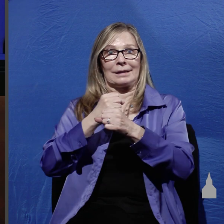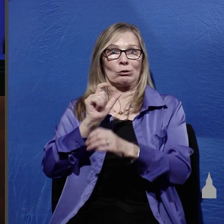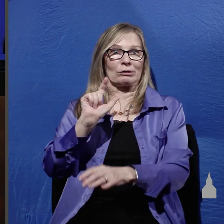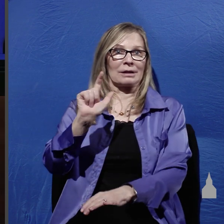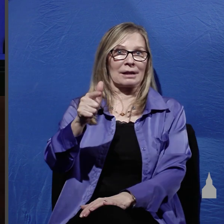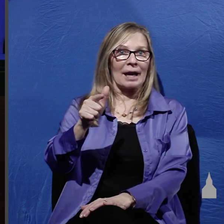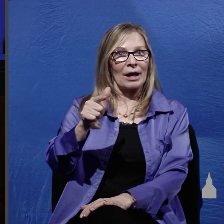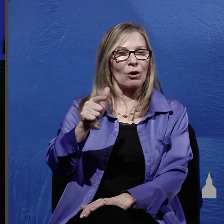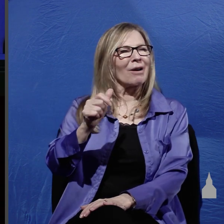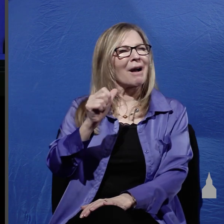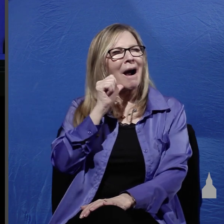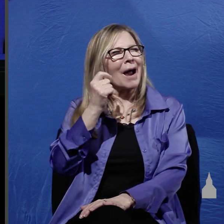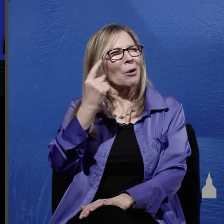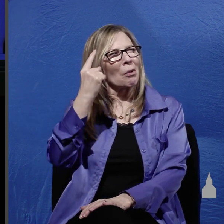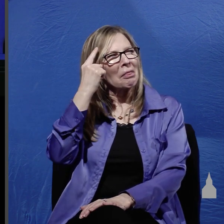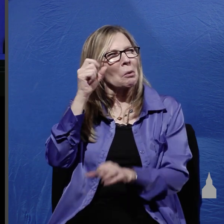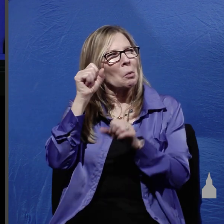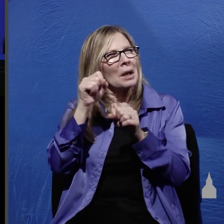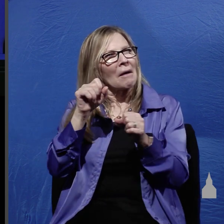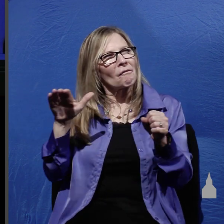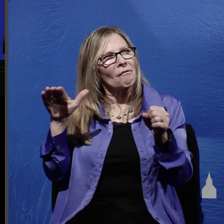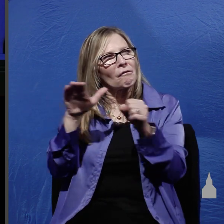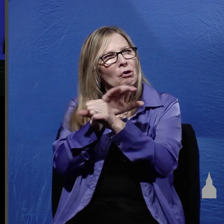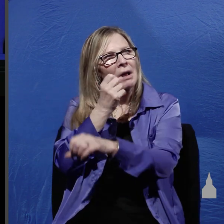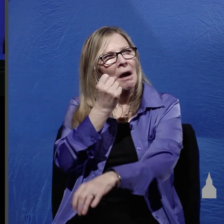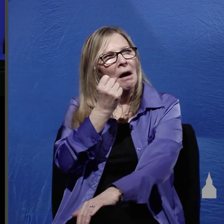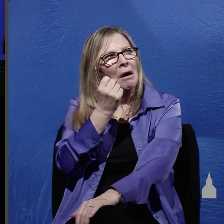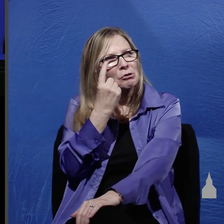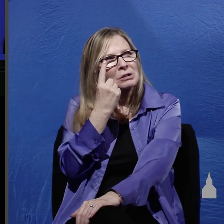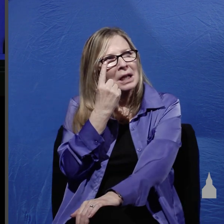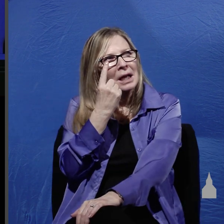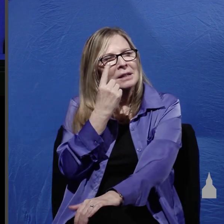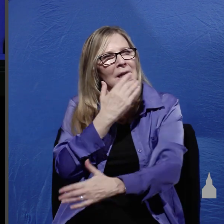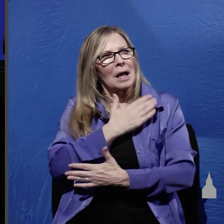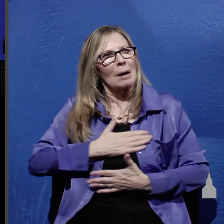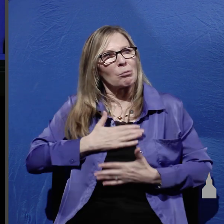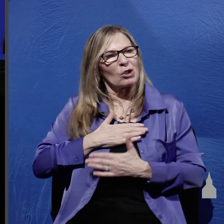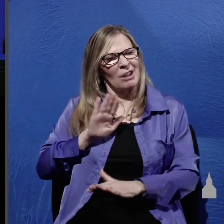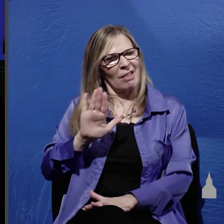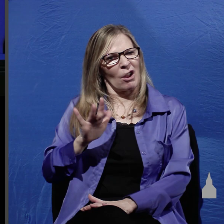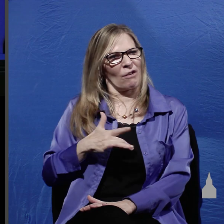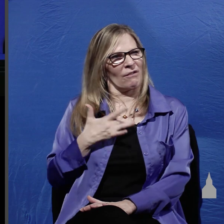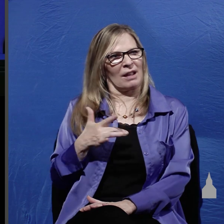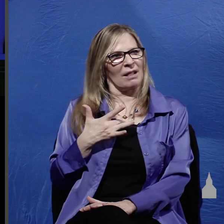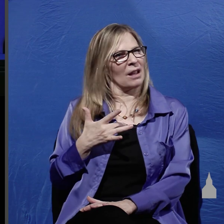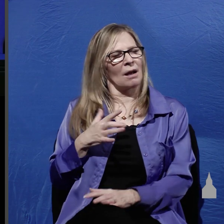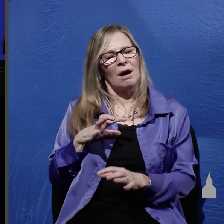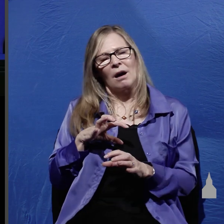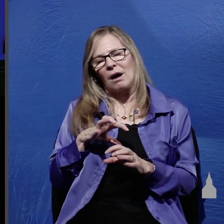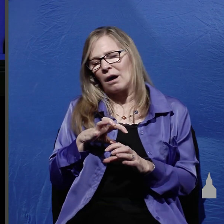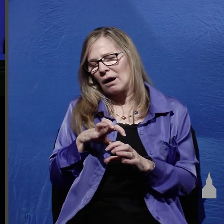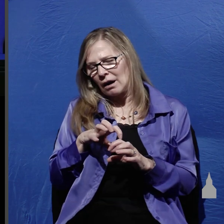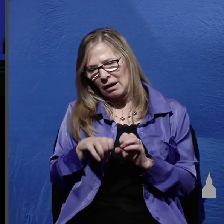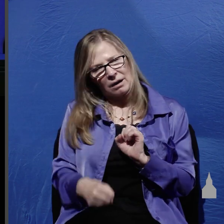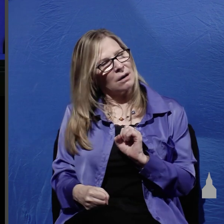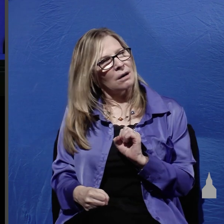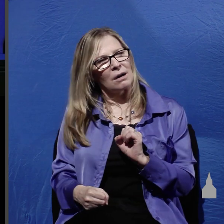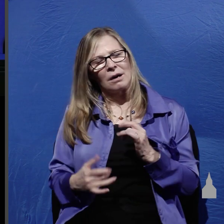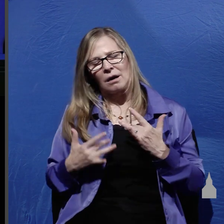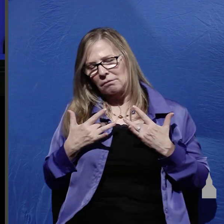despair the utter despair that our Lord's disciples felt at this time remember for three years